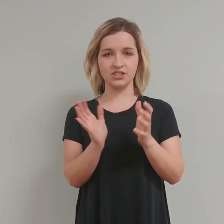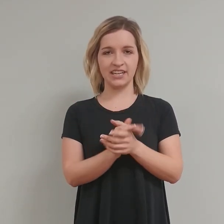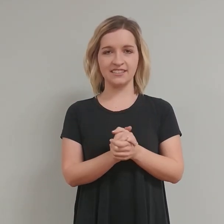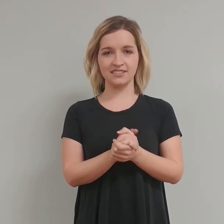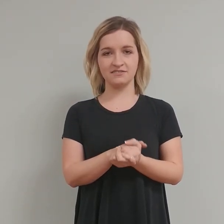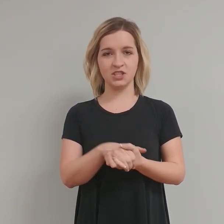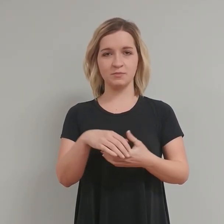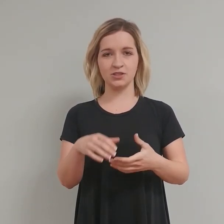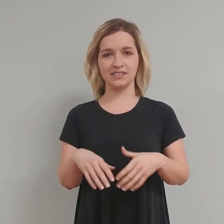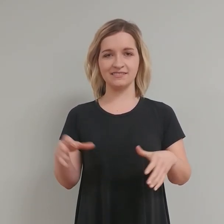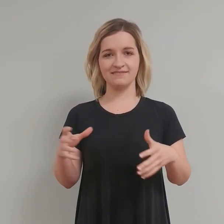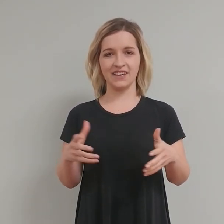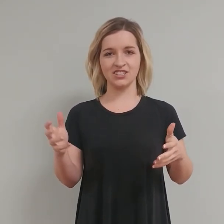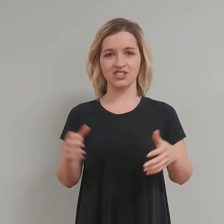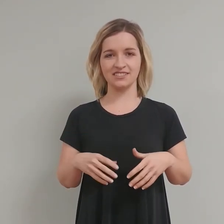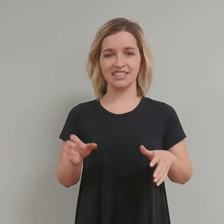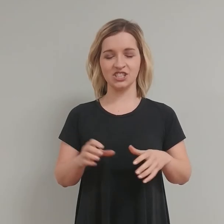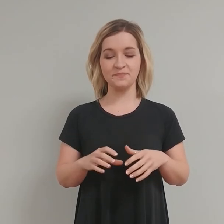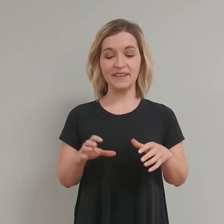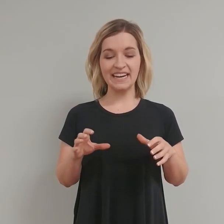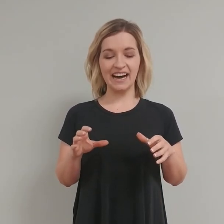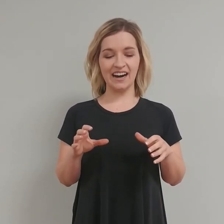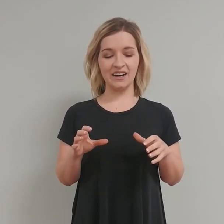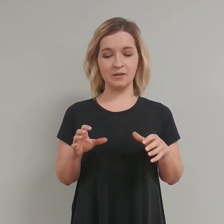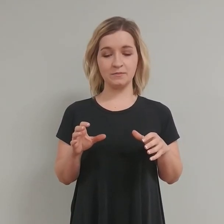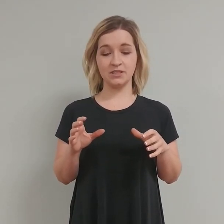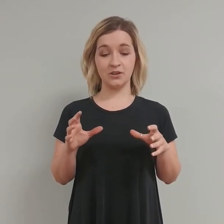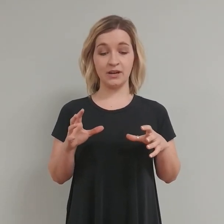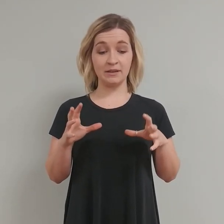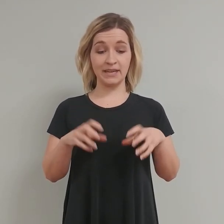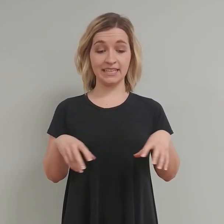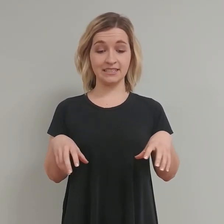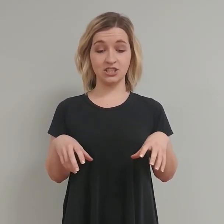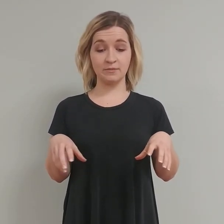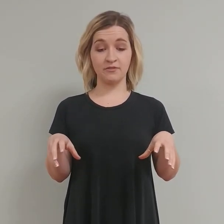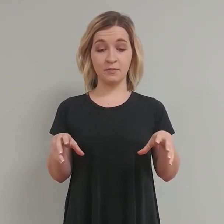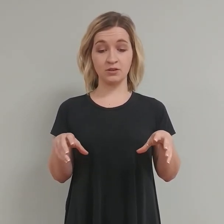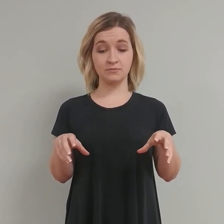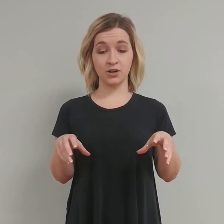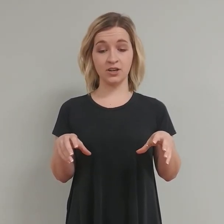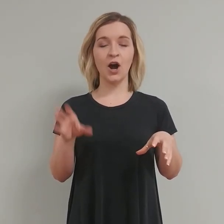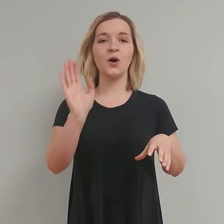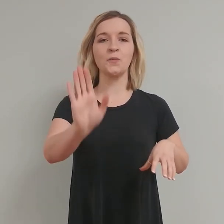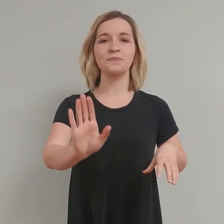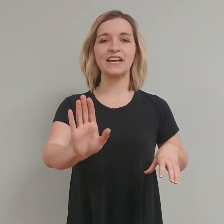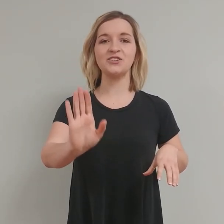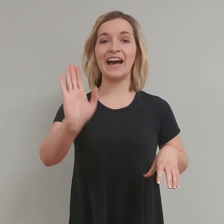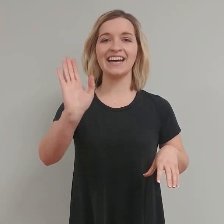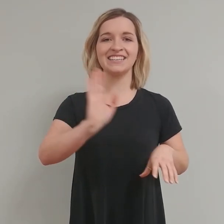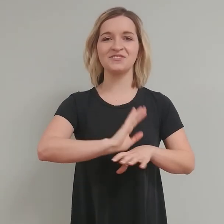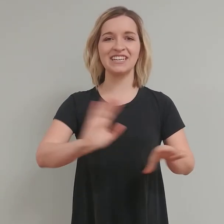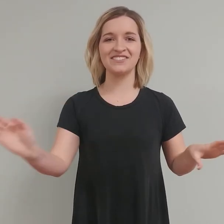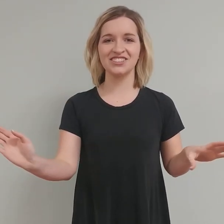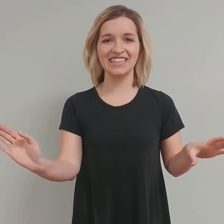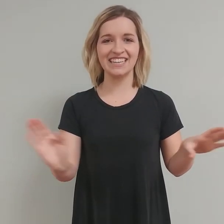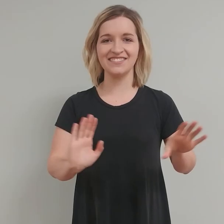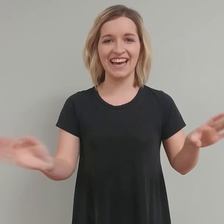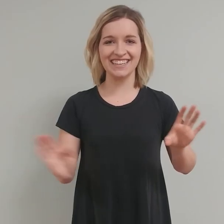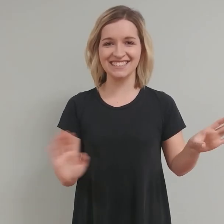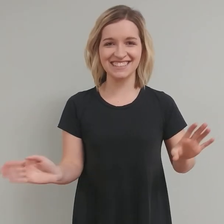your hands, cheaper and faster and easier. So I make it into the shape of a protein bar, oh, and you add in whatever kind of add-ins